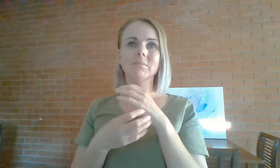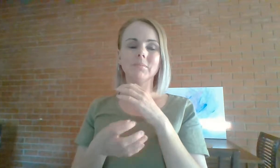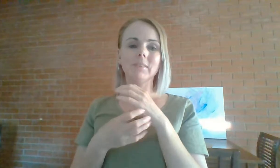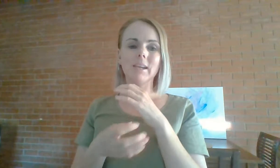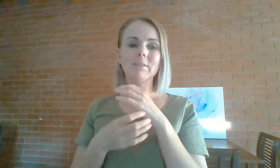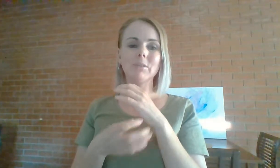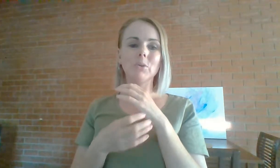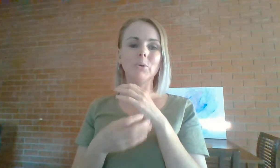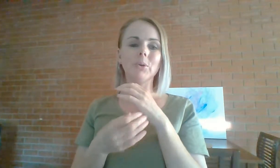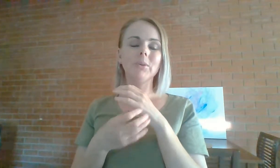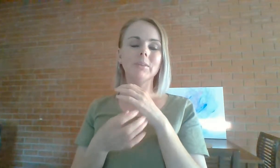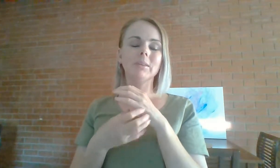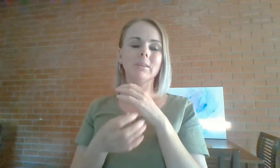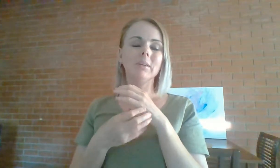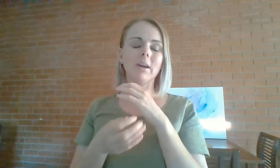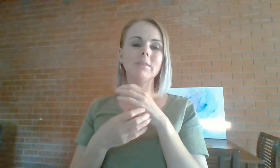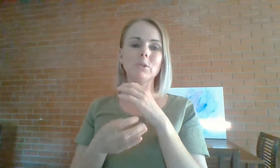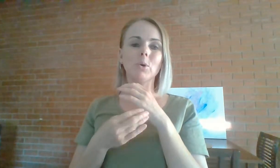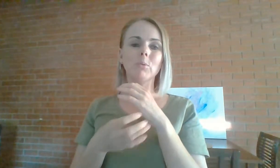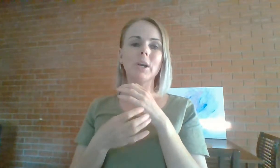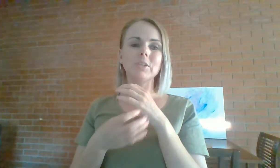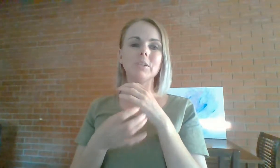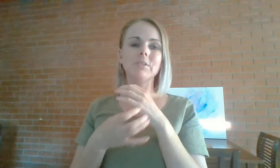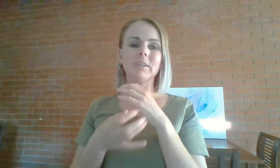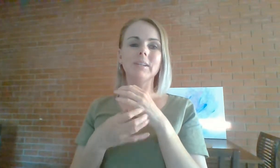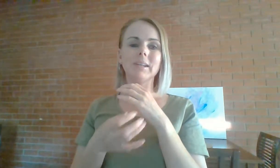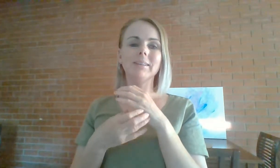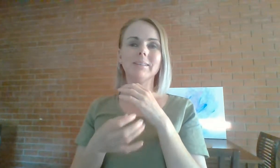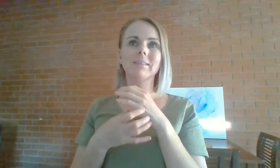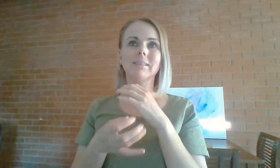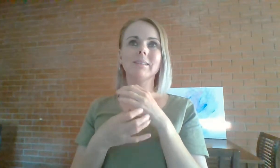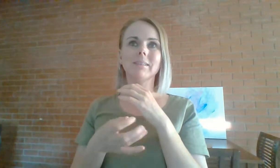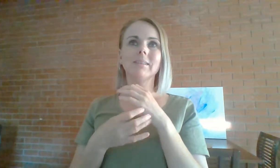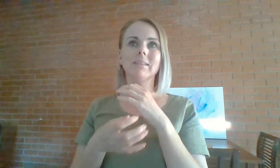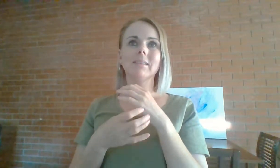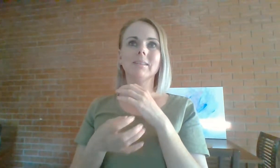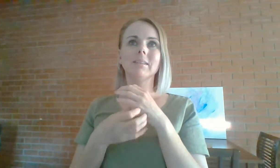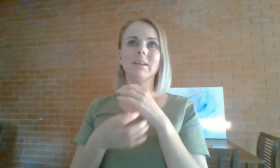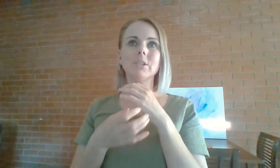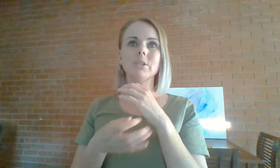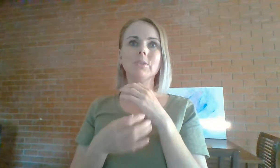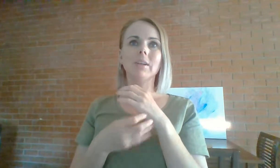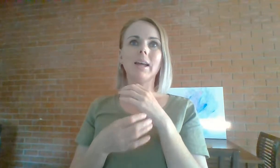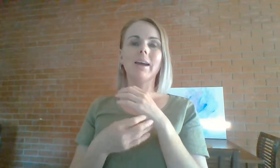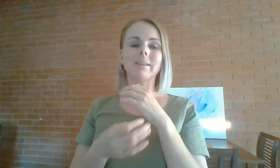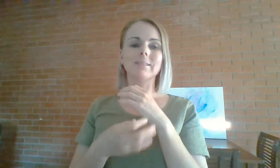Even though I have this horrible, anxious feeling, I choose to relax.